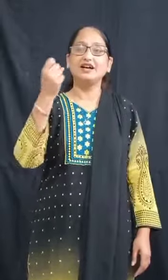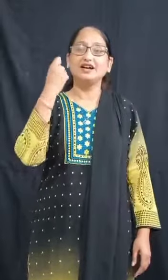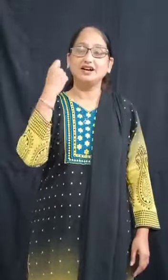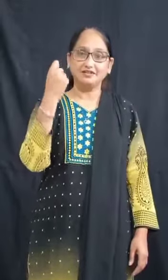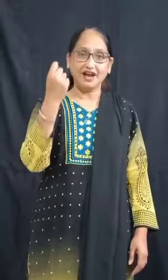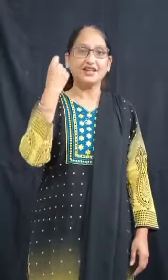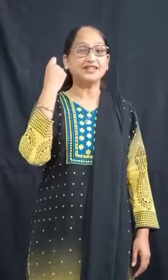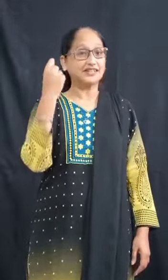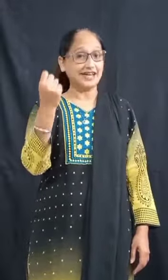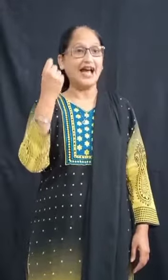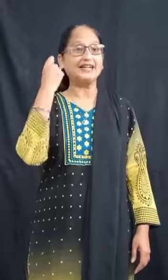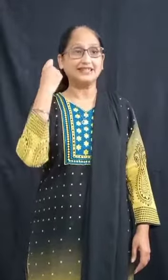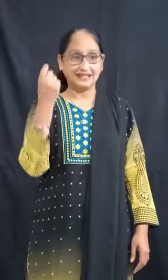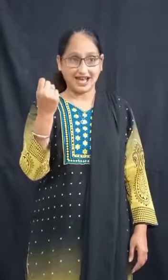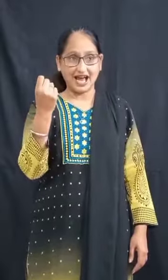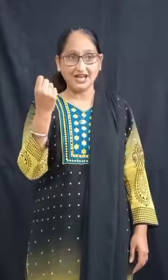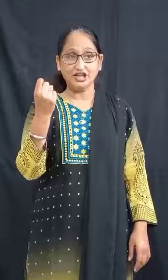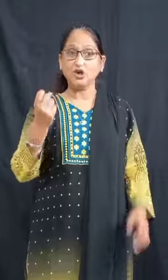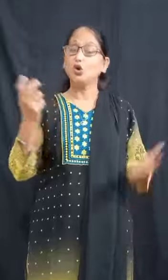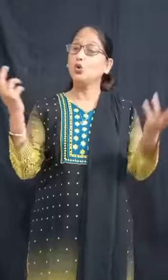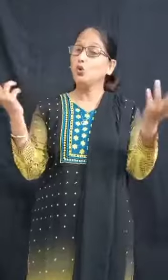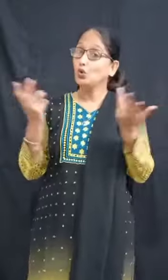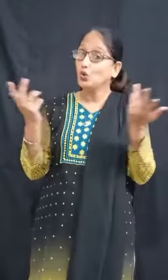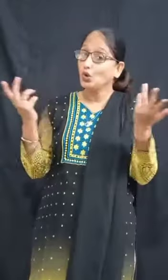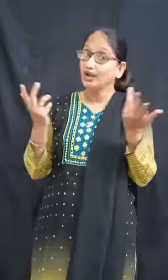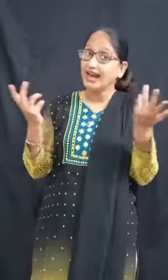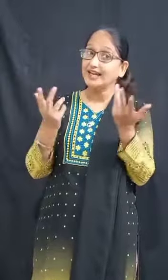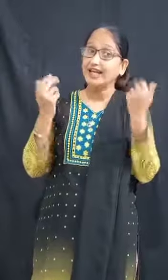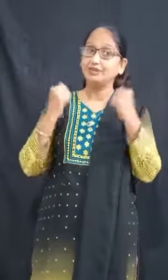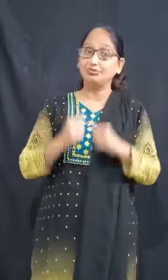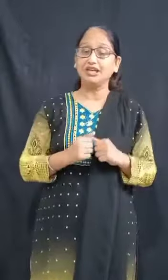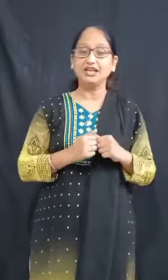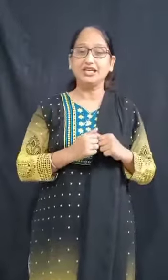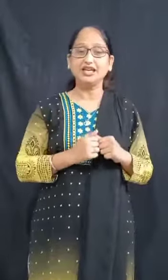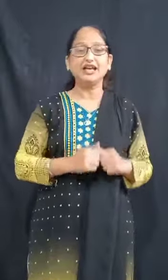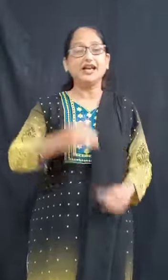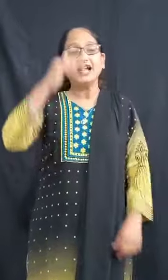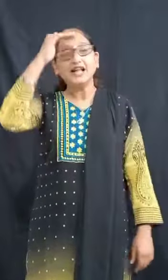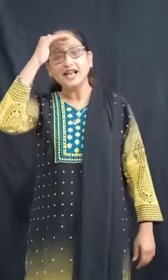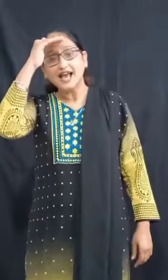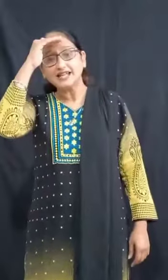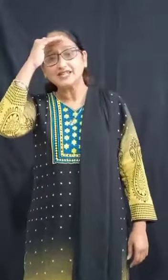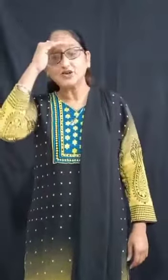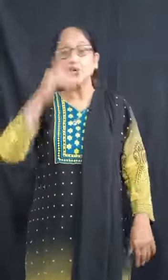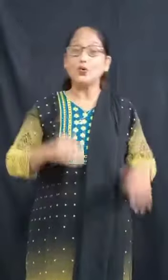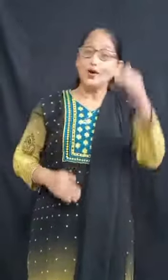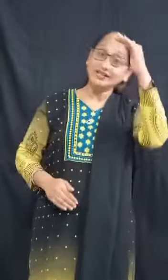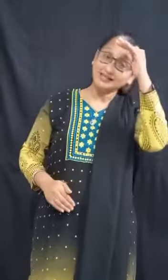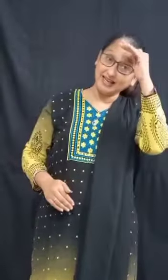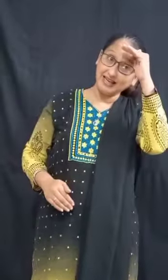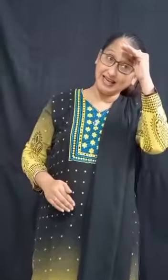Rat-a-tat-tat, who can it be? Let's go and see.